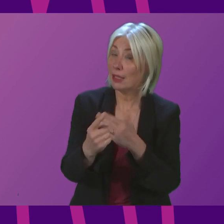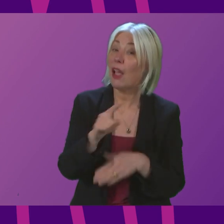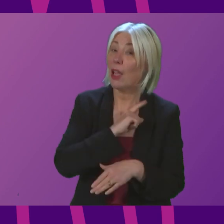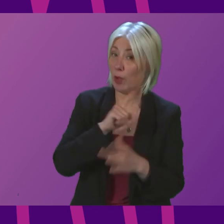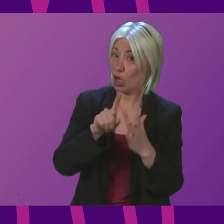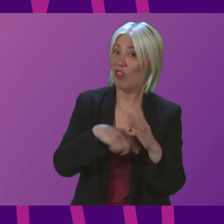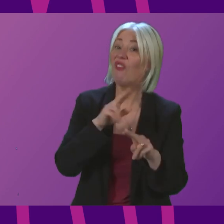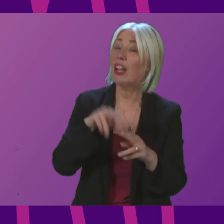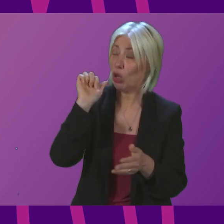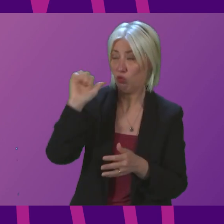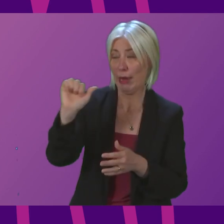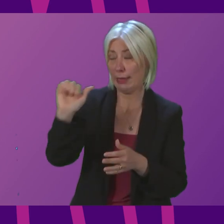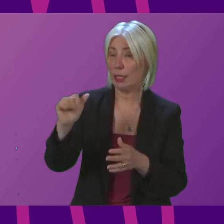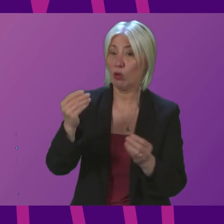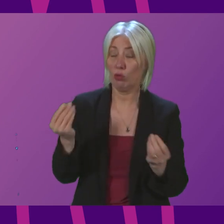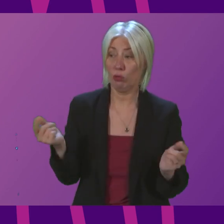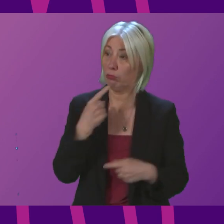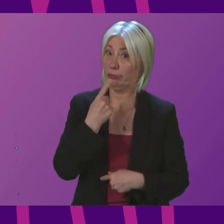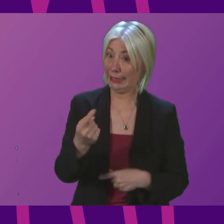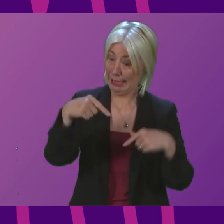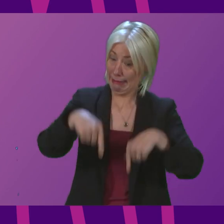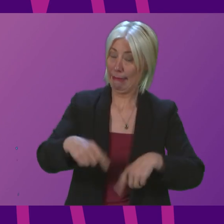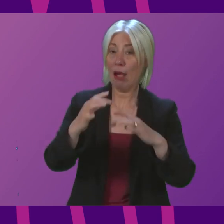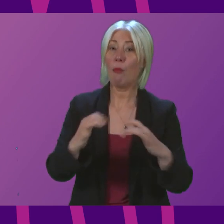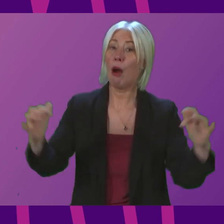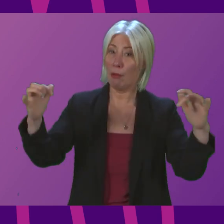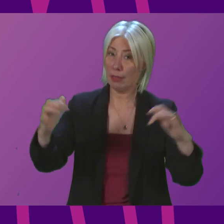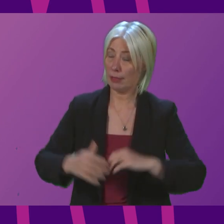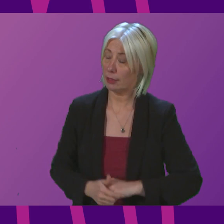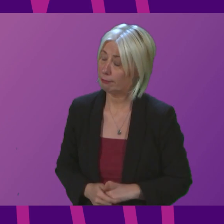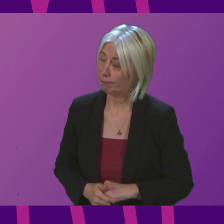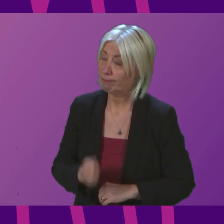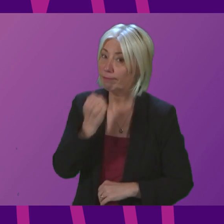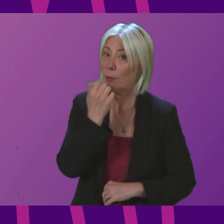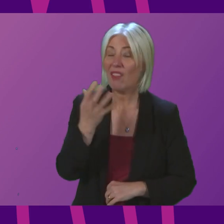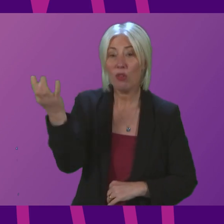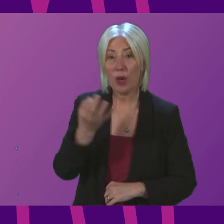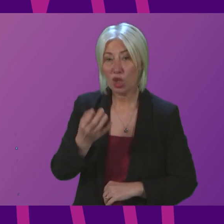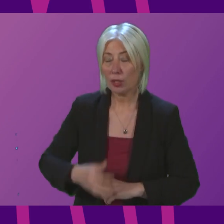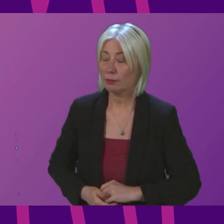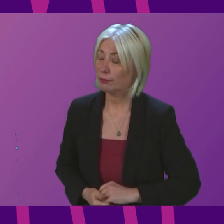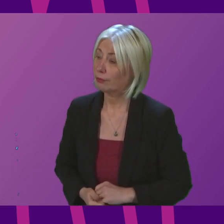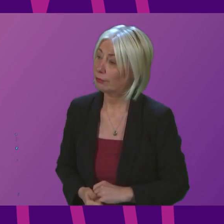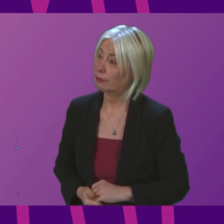absolutely right to put that point to Parliament. Question number five, Sharon Dowie.